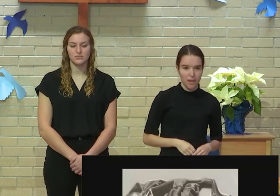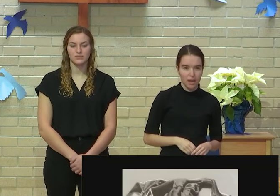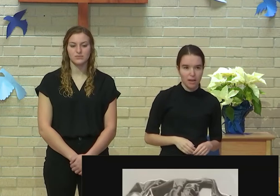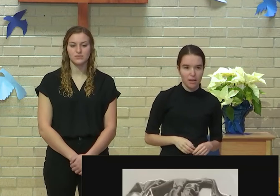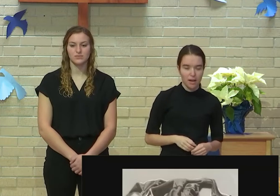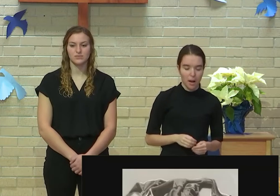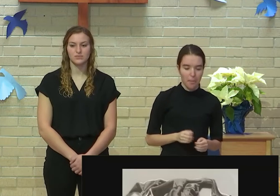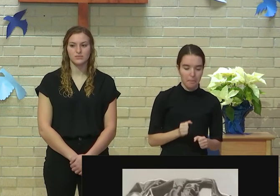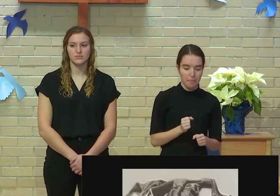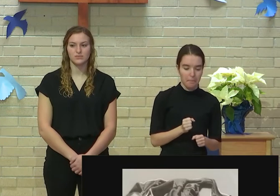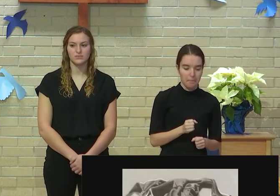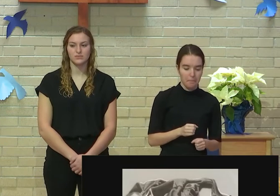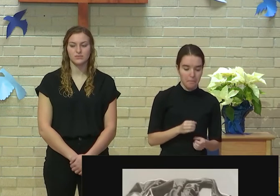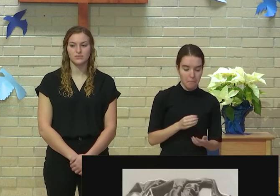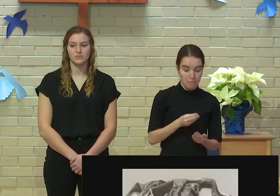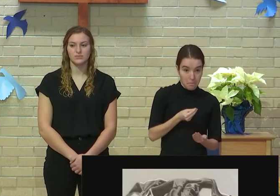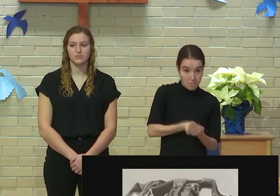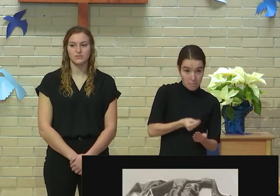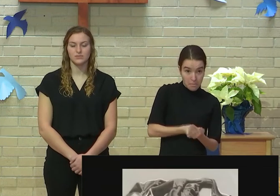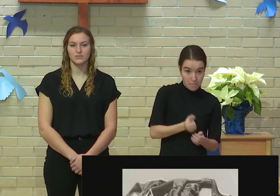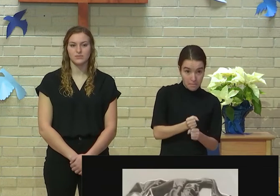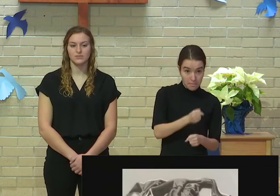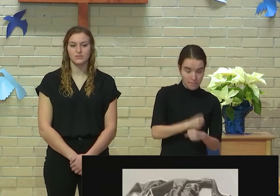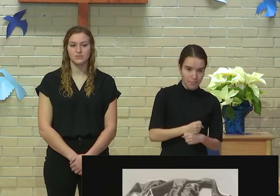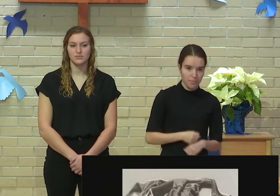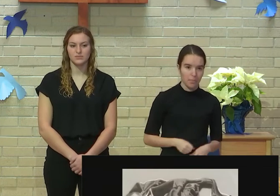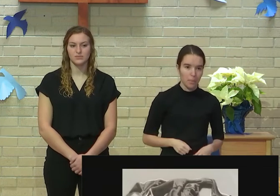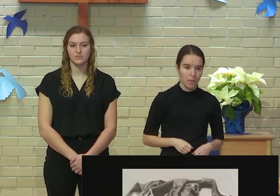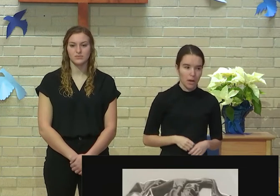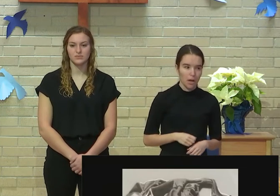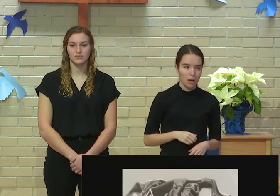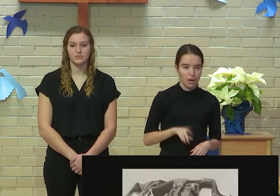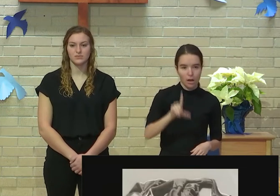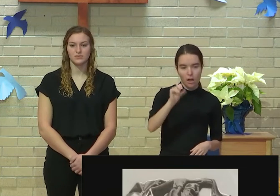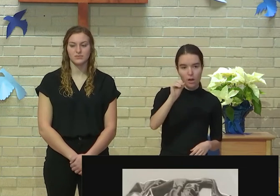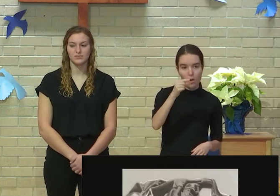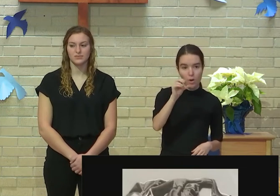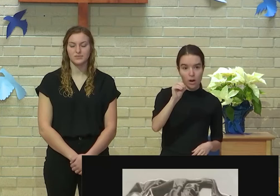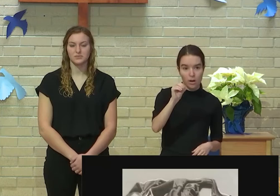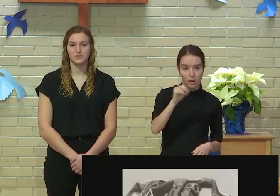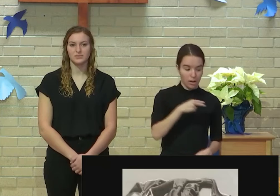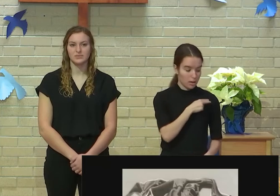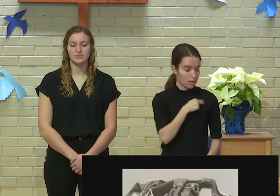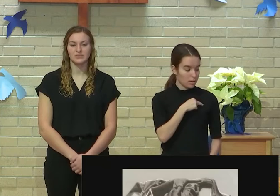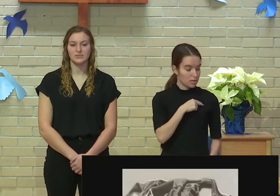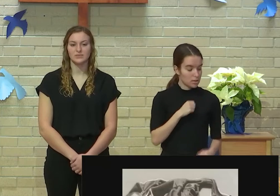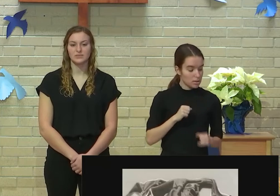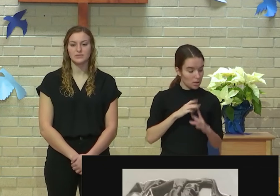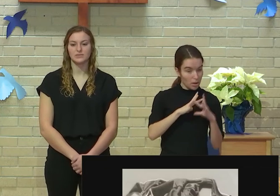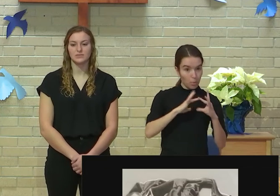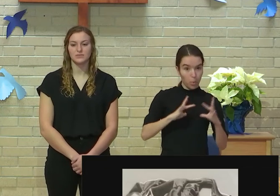The bright Walmart logo stands out. It seems artificial, like it was slapped on there.